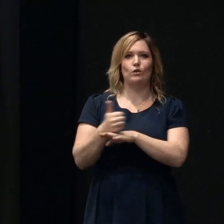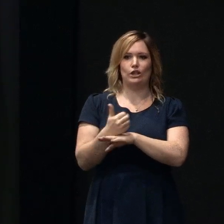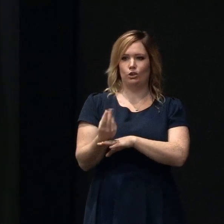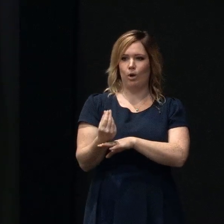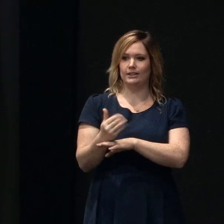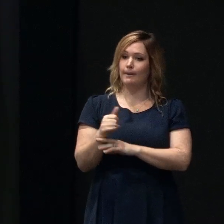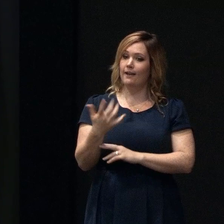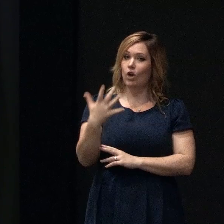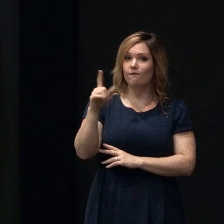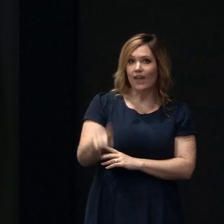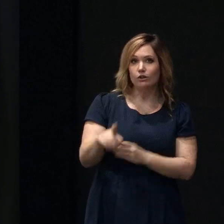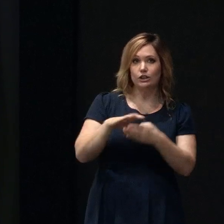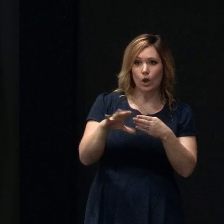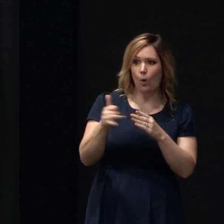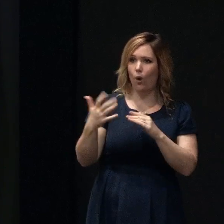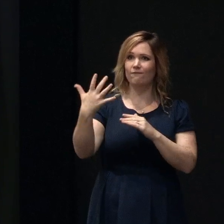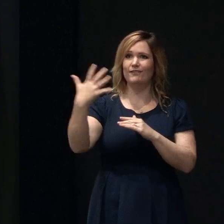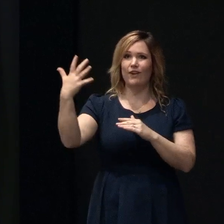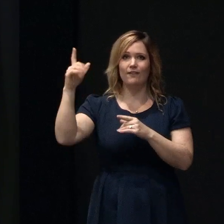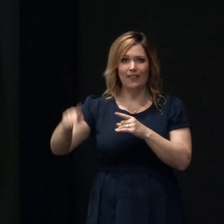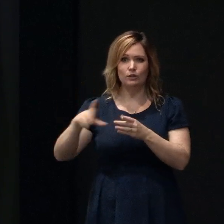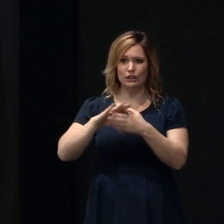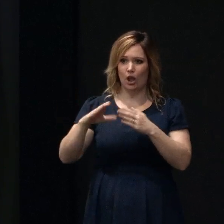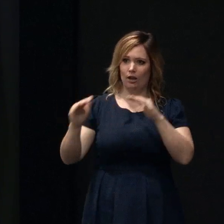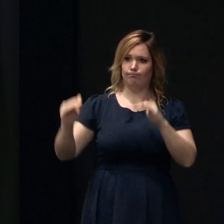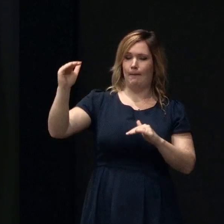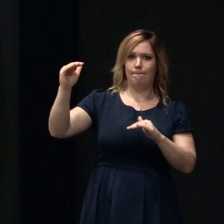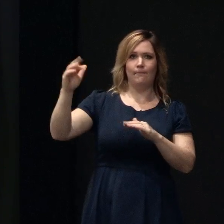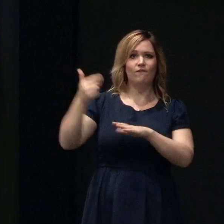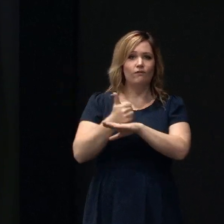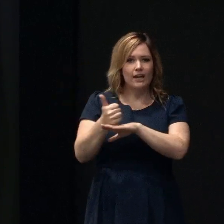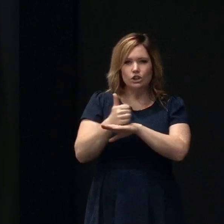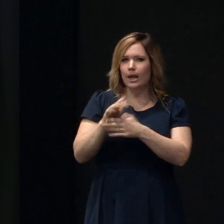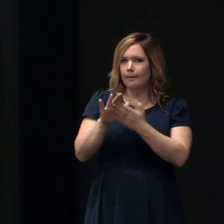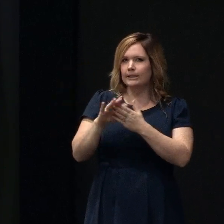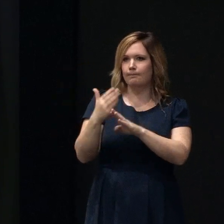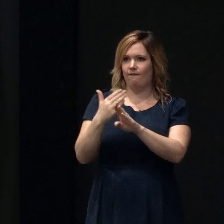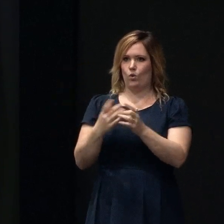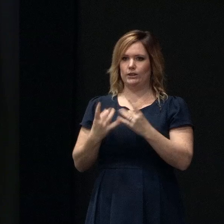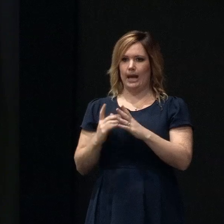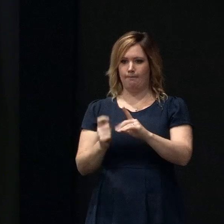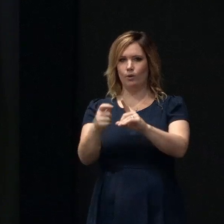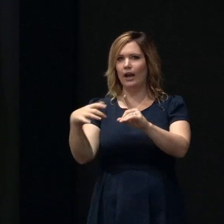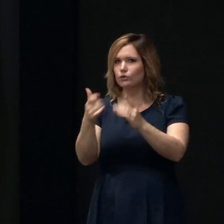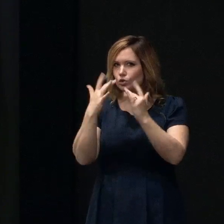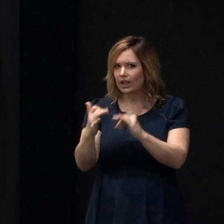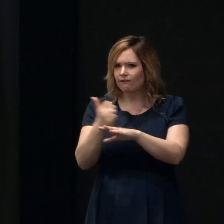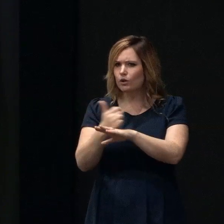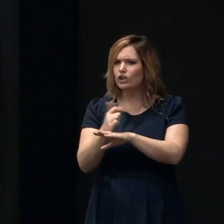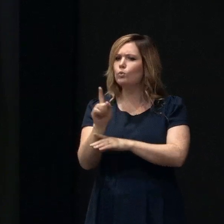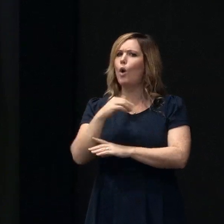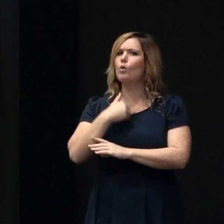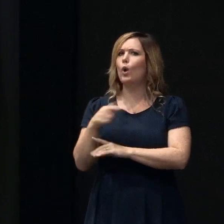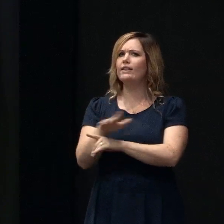may be a $5,000 cost or that may be a $55,000 cost so it's good to get a sense of clarity around the foundation requirements and certainly